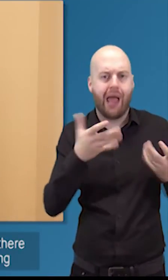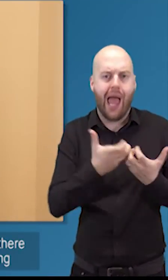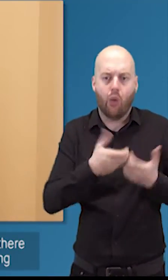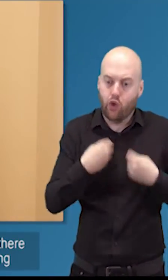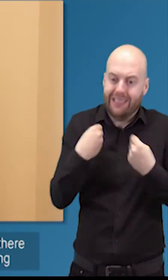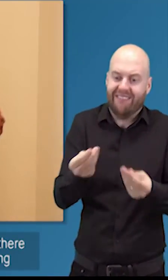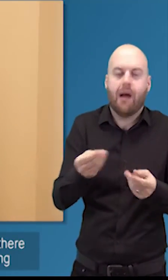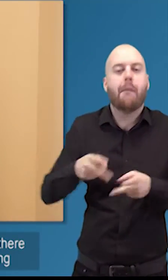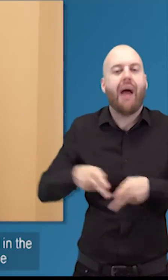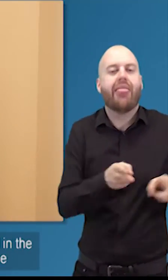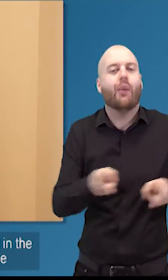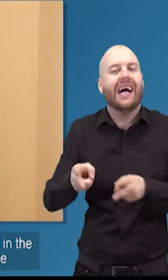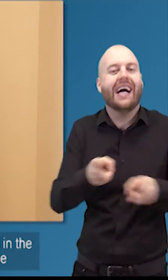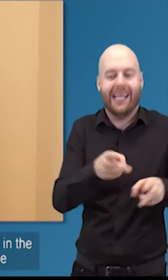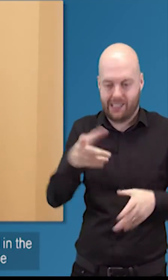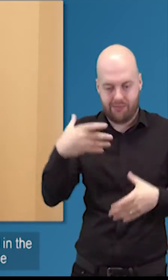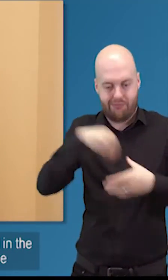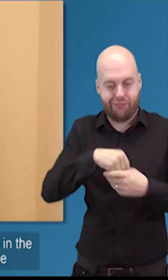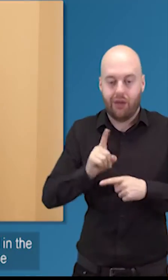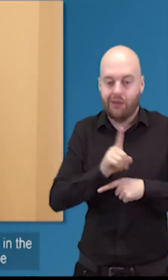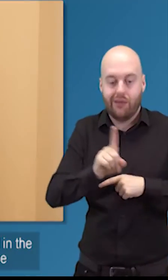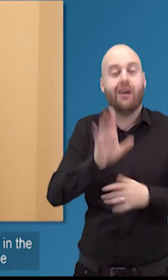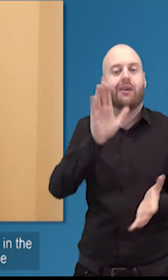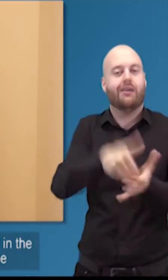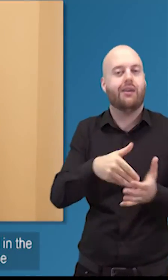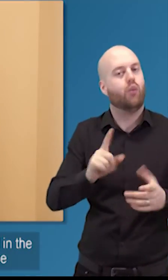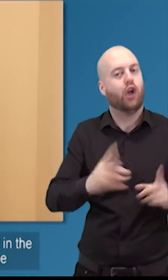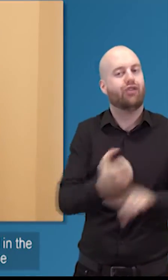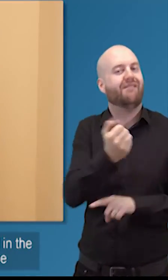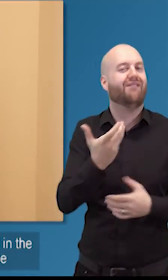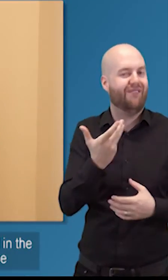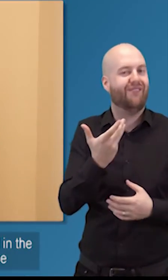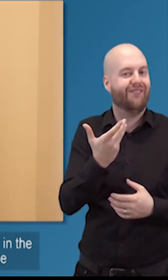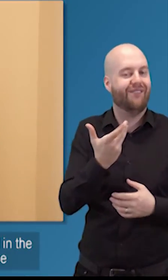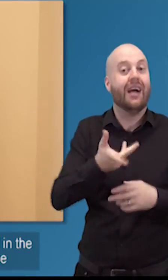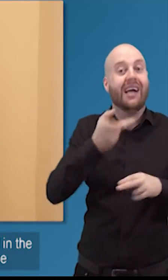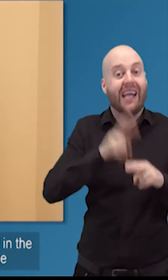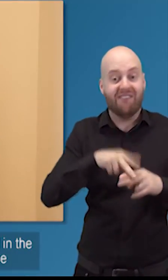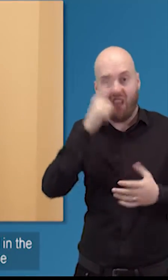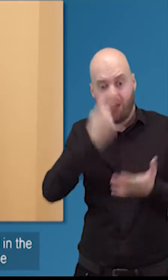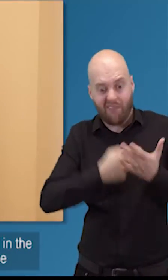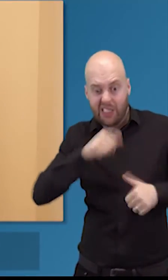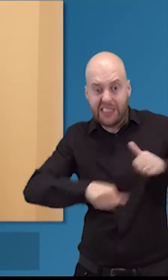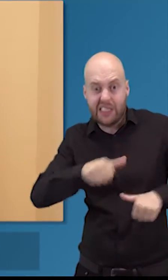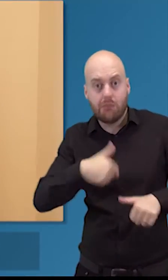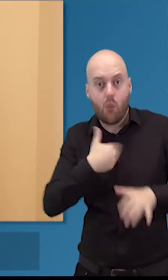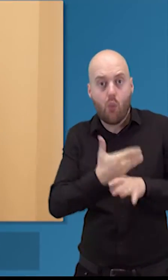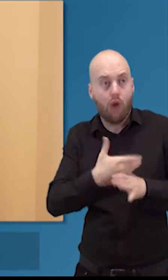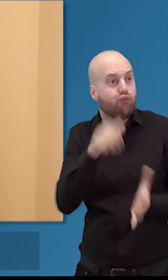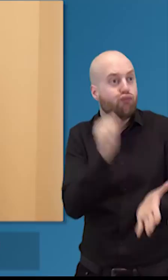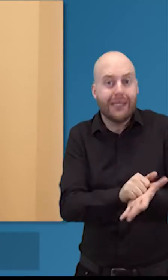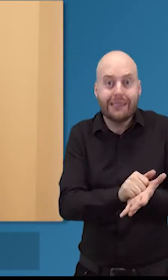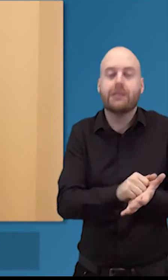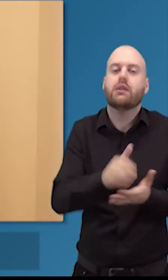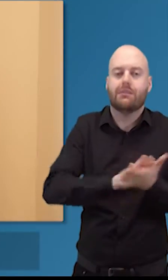you get that pathway for people being interested in your work to getting them to come be interested in the governance of your work because if you get the governance of your